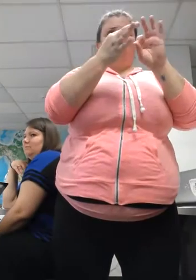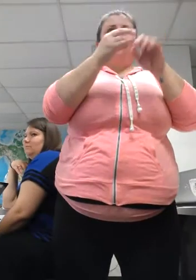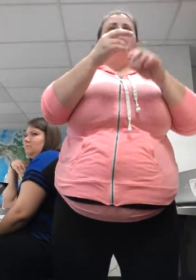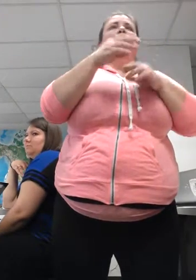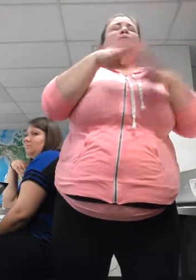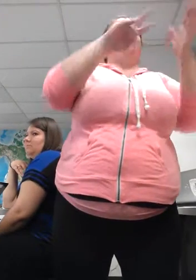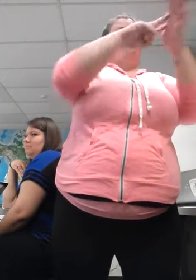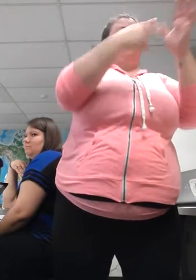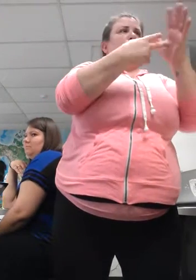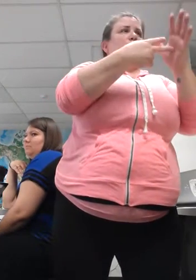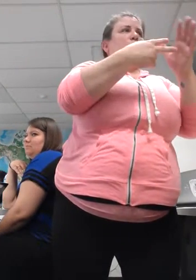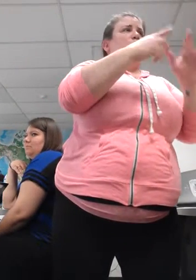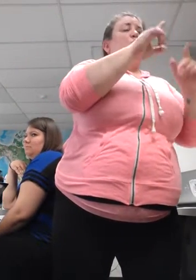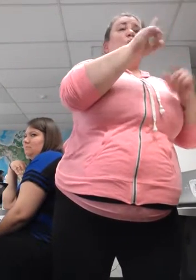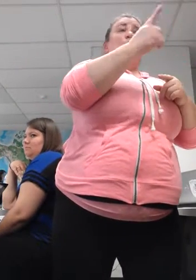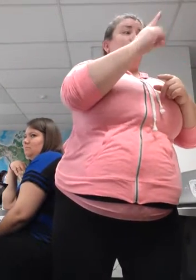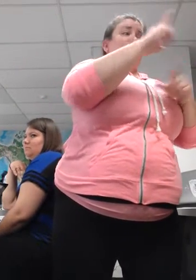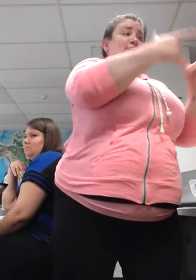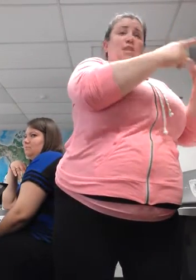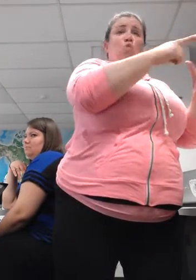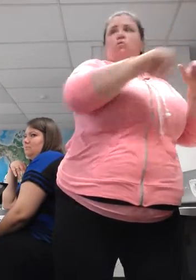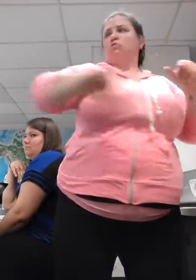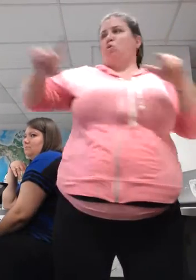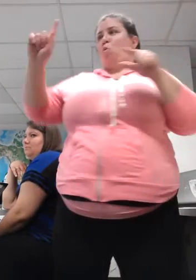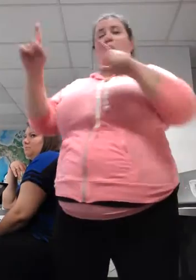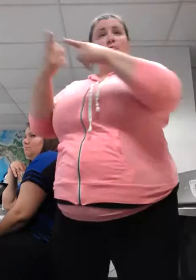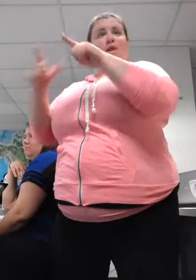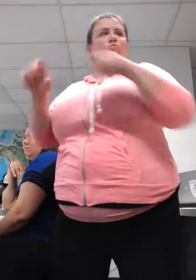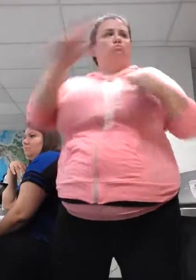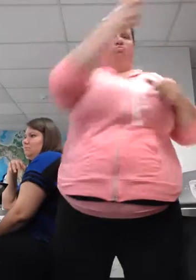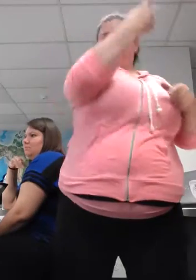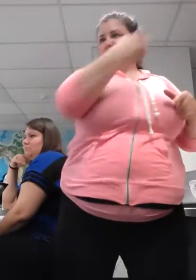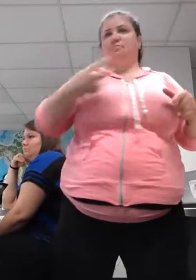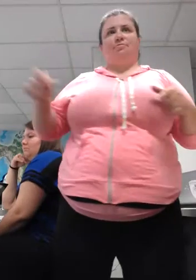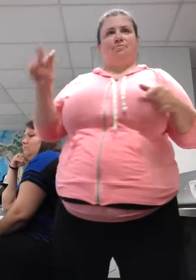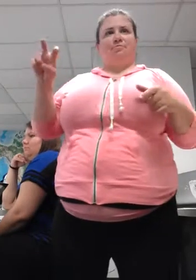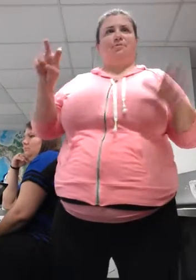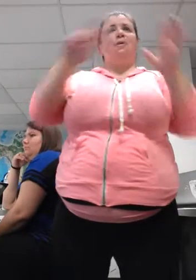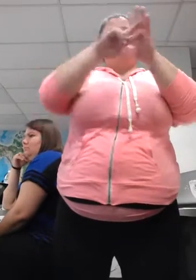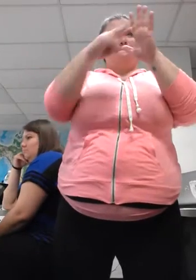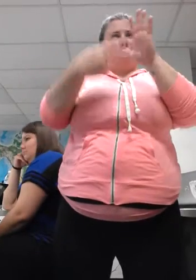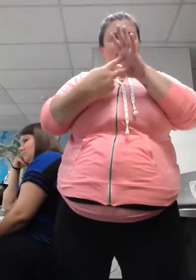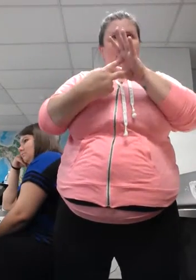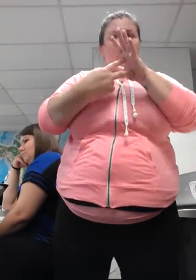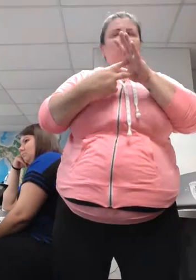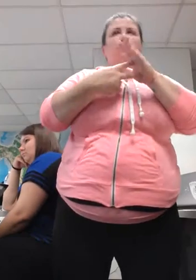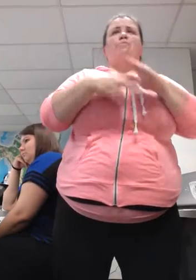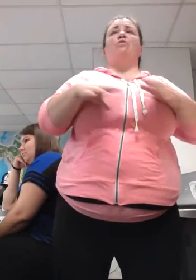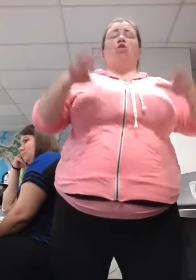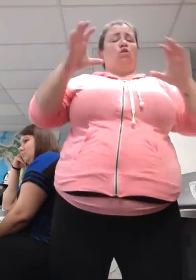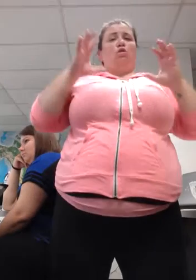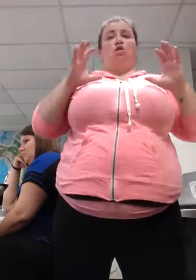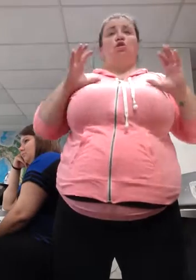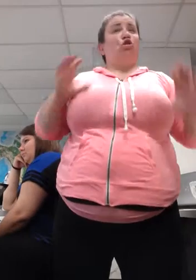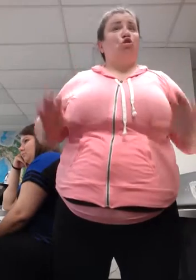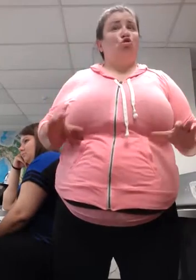meaning from one language into another. We don't want to make our consumers have to work harder. That's what we're getting paid for.